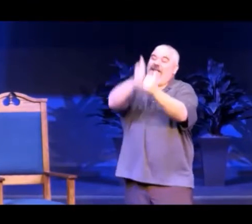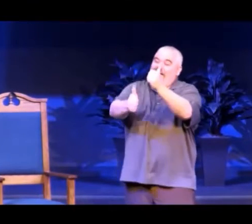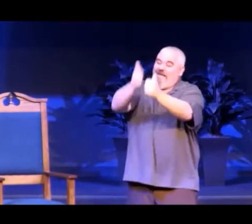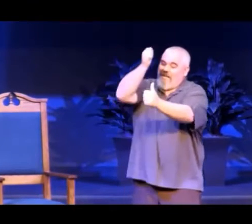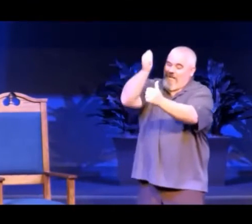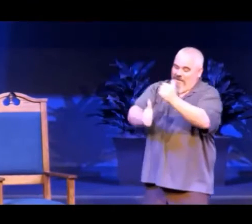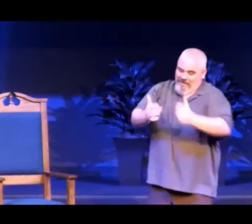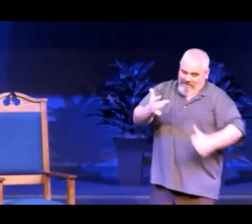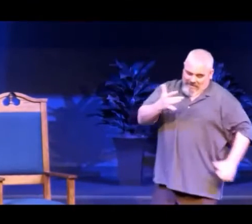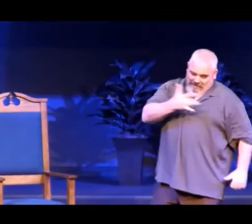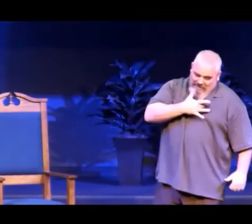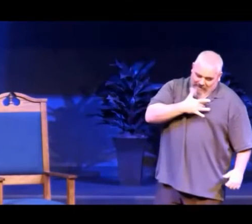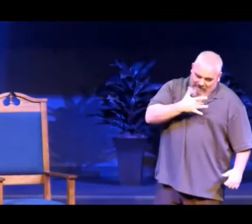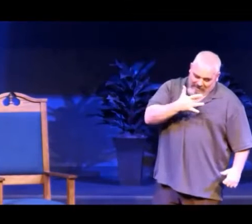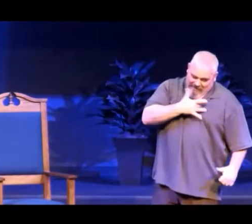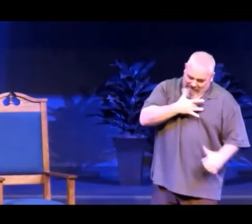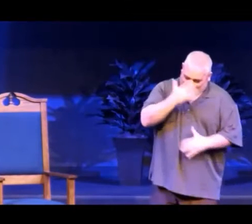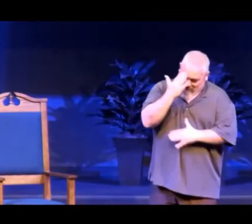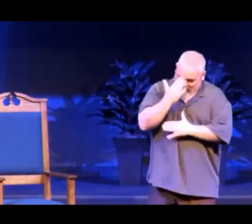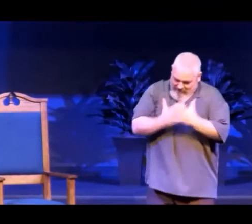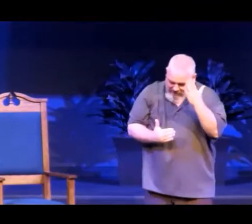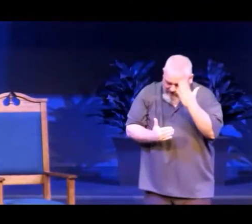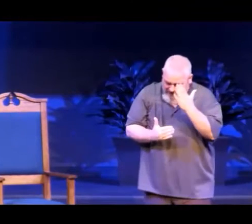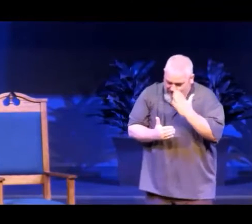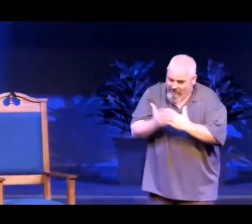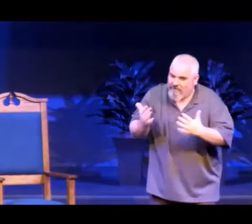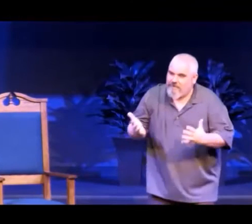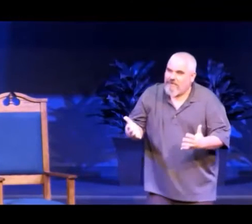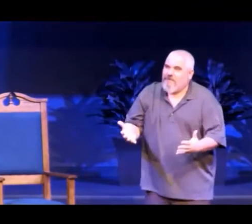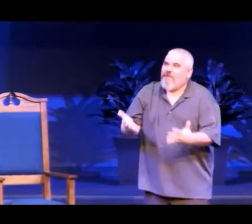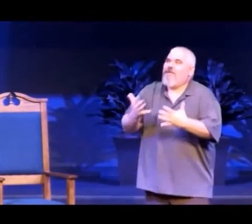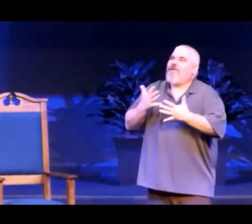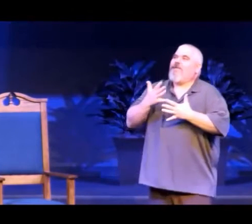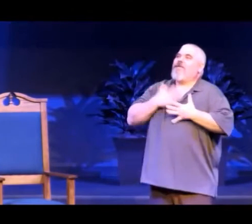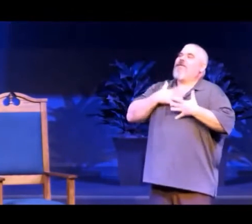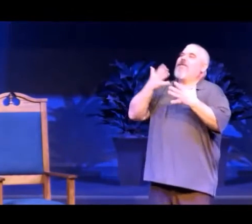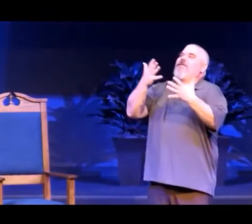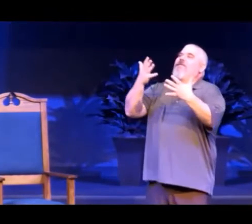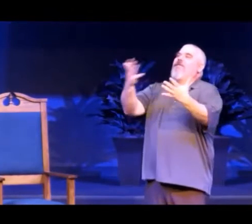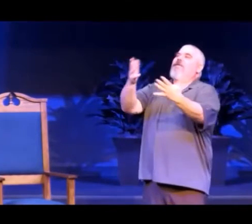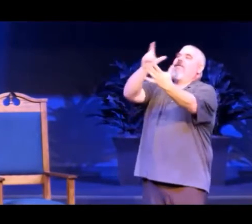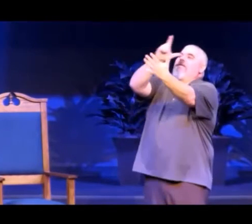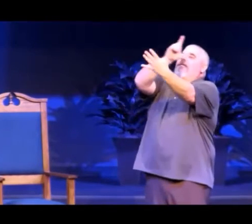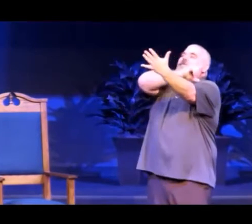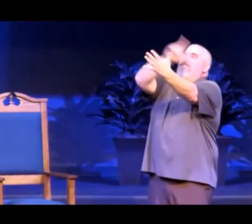In one day every song confirms